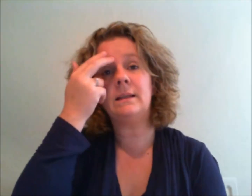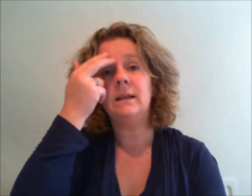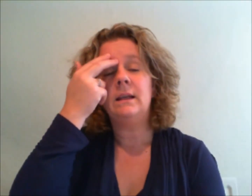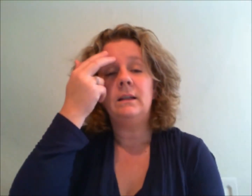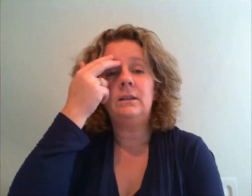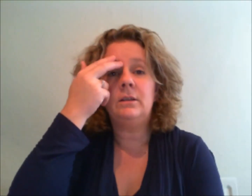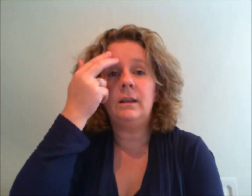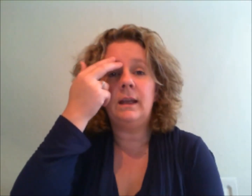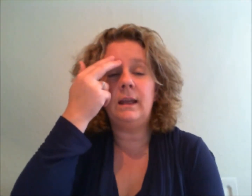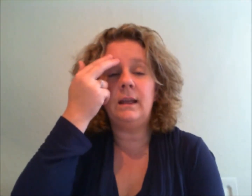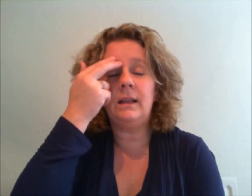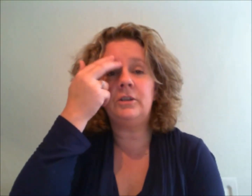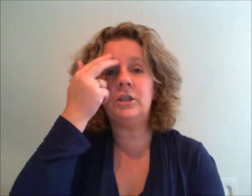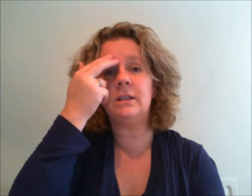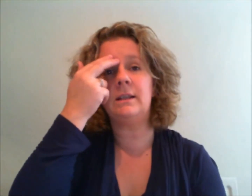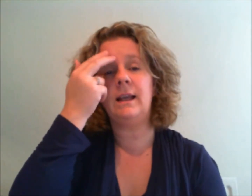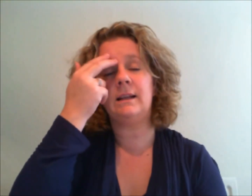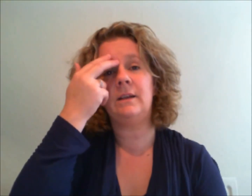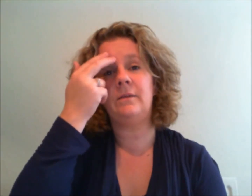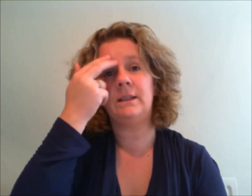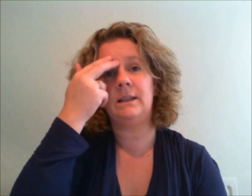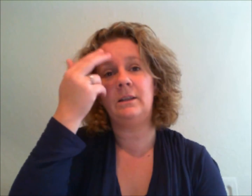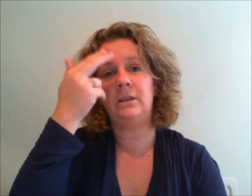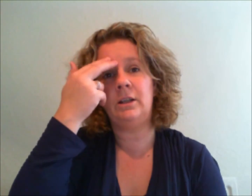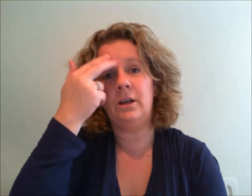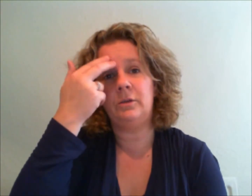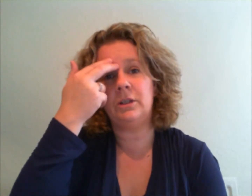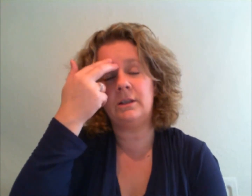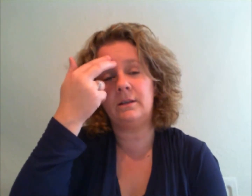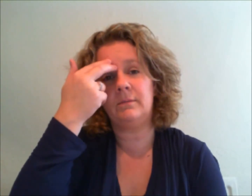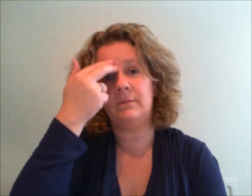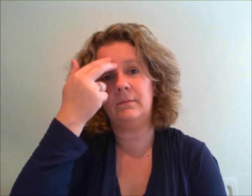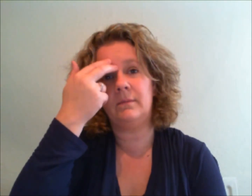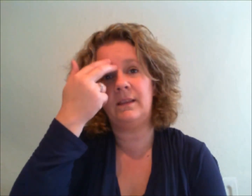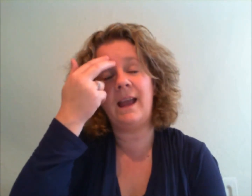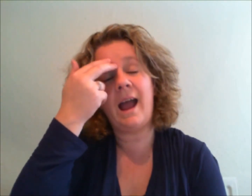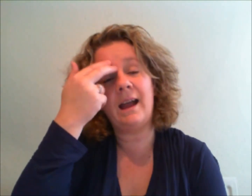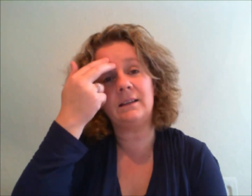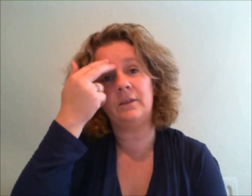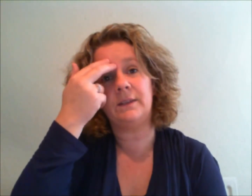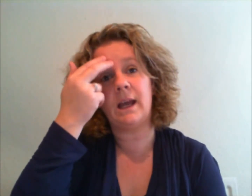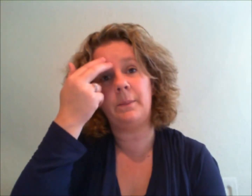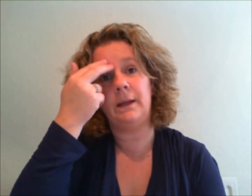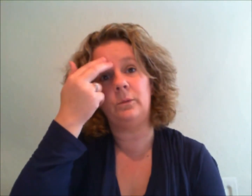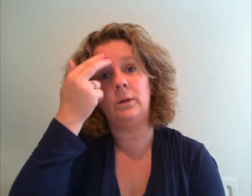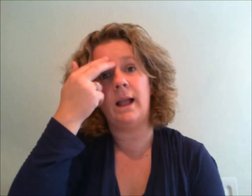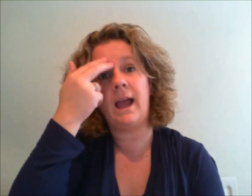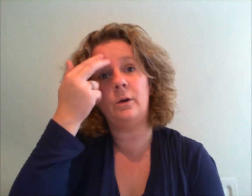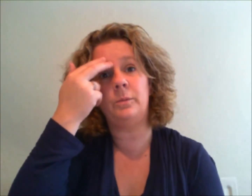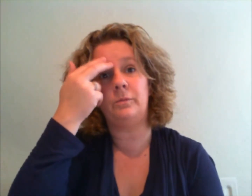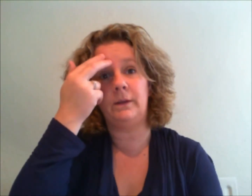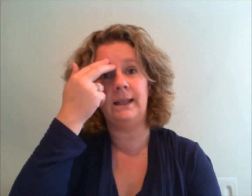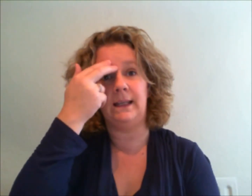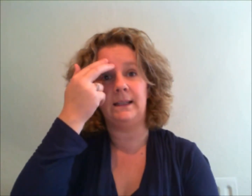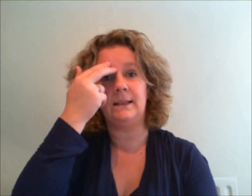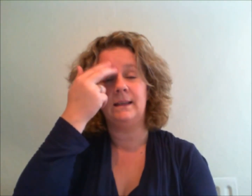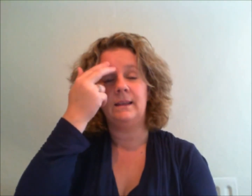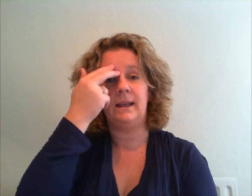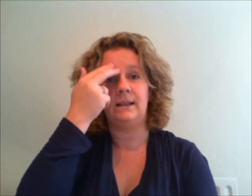just the activity you know just the act of tapping will help release things